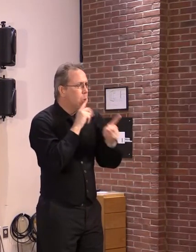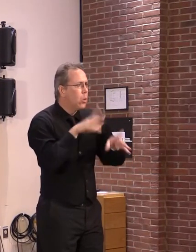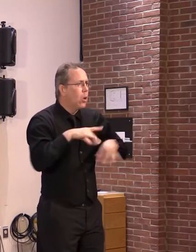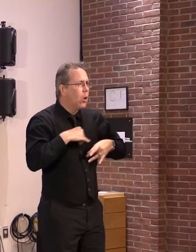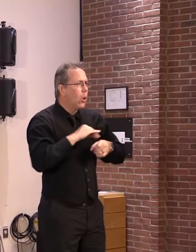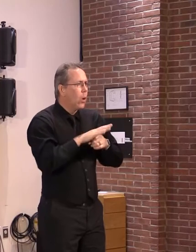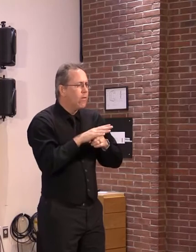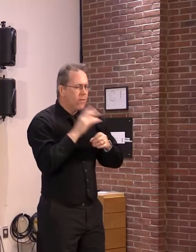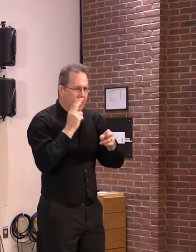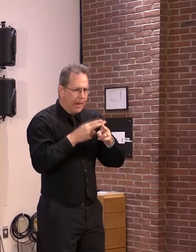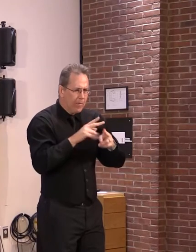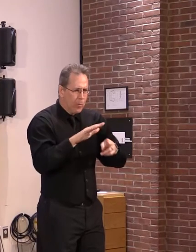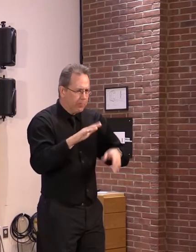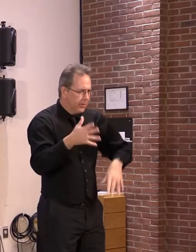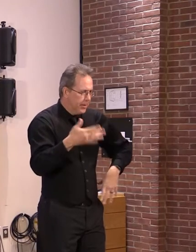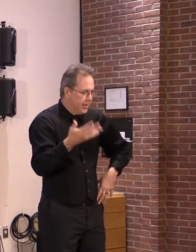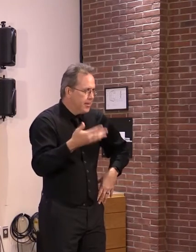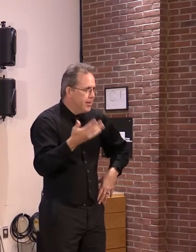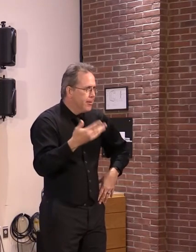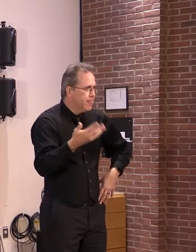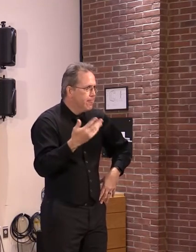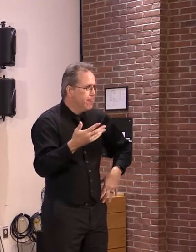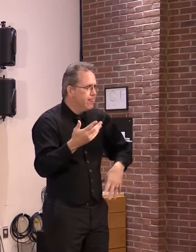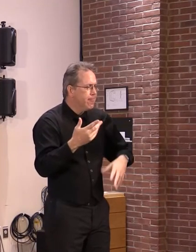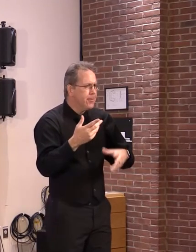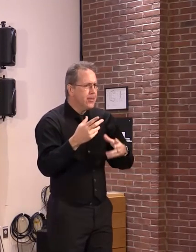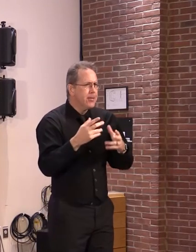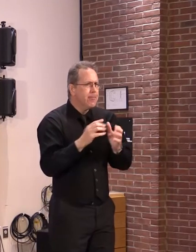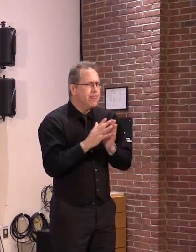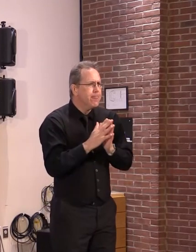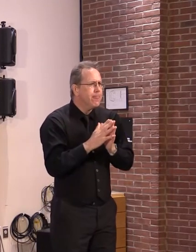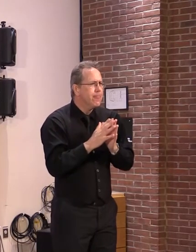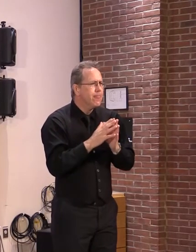that we use that I can announce subsequently.